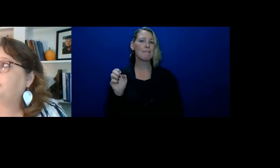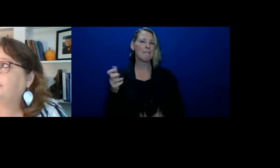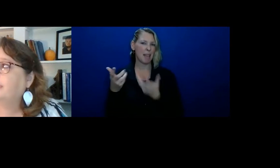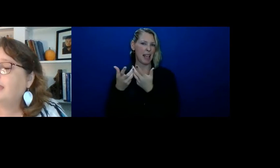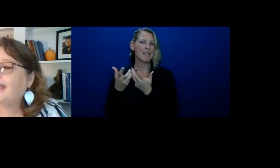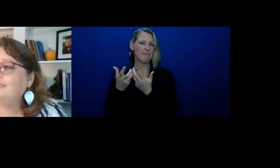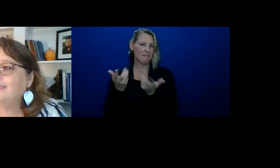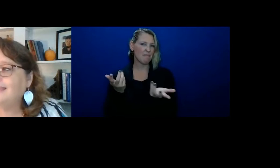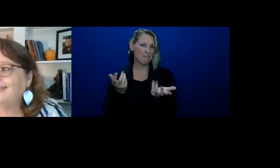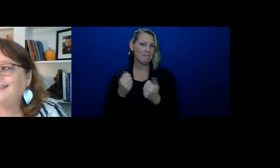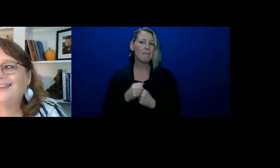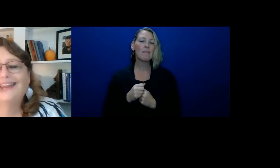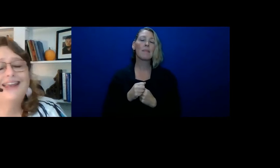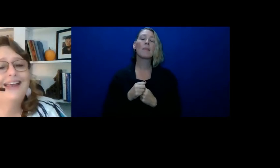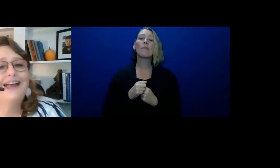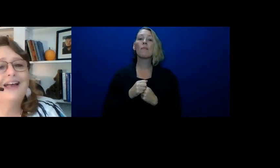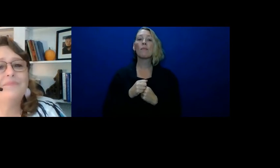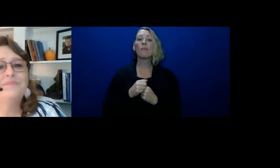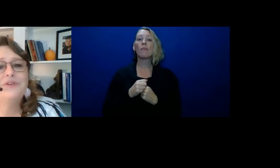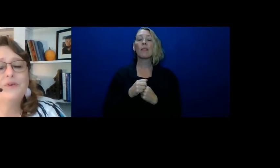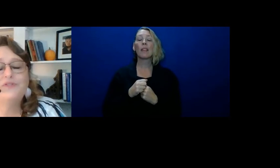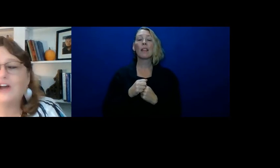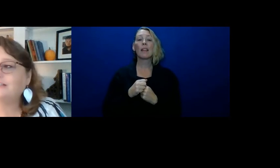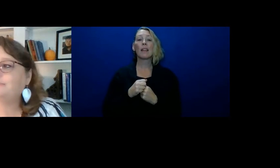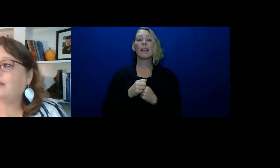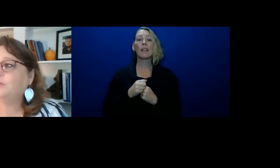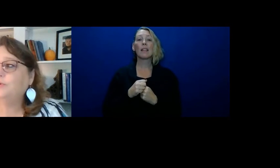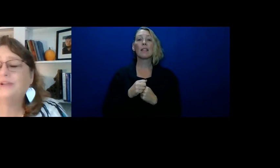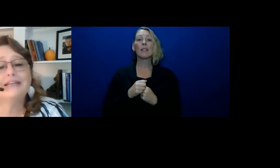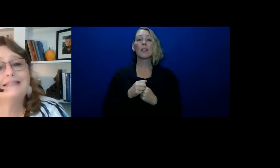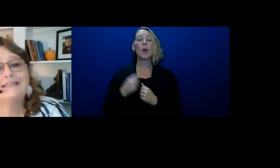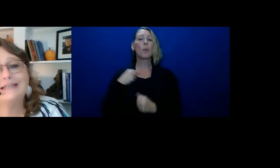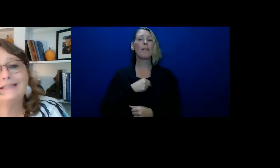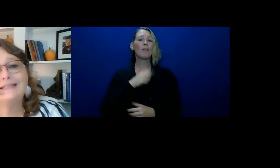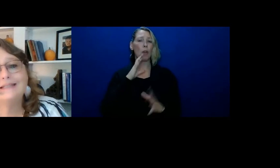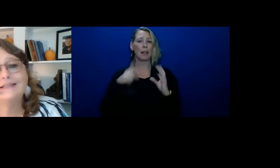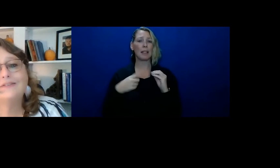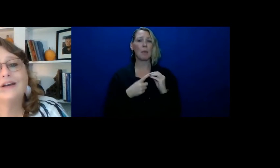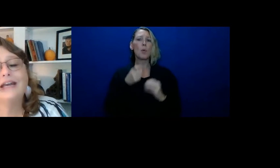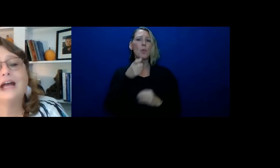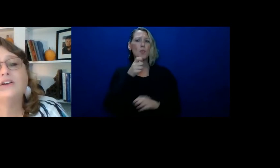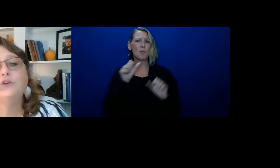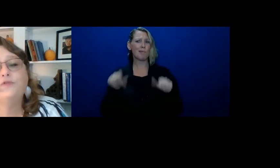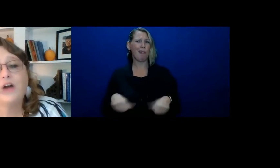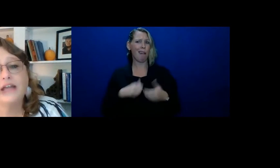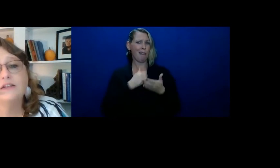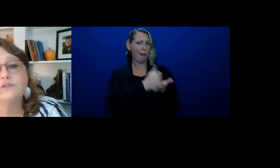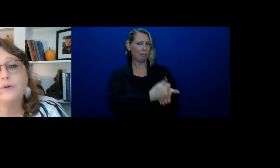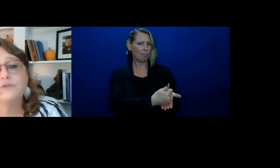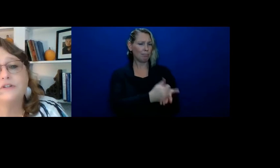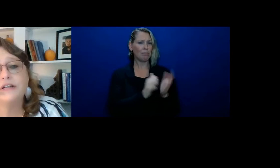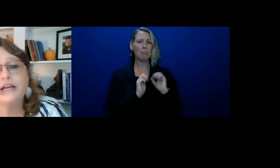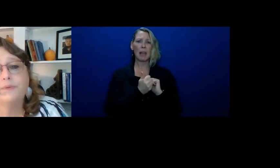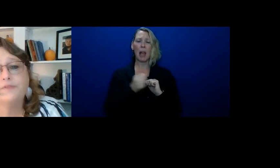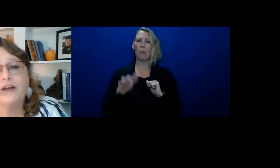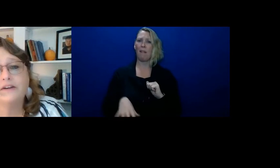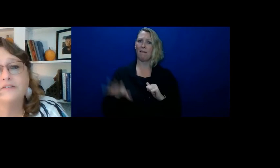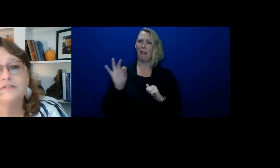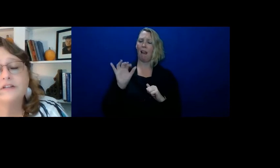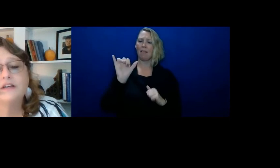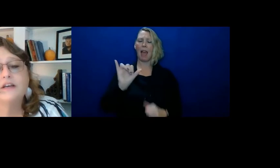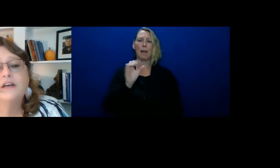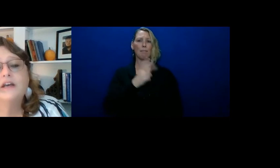So, and then, so we've talked about who can assist, right? How do you find those personal care